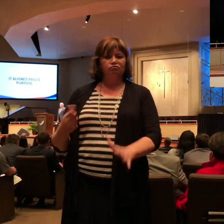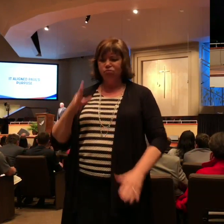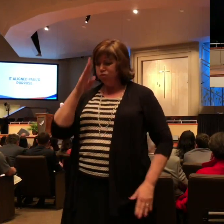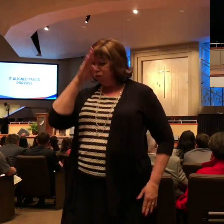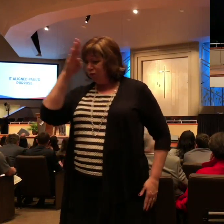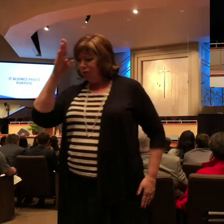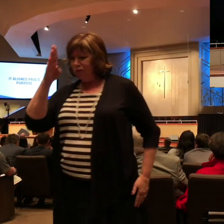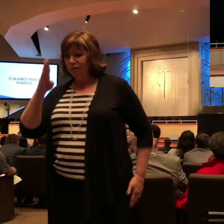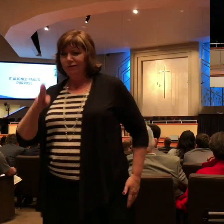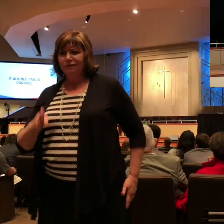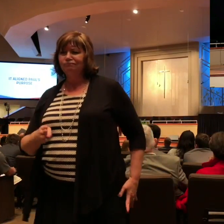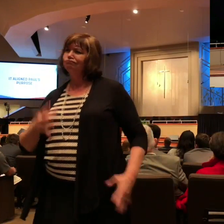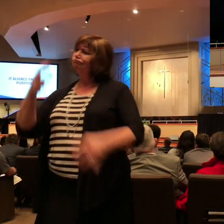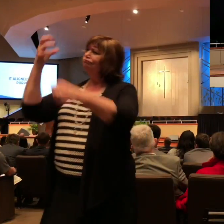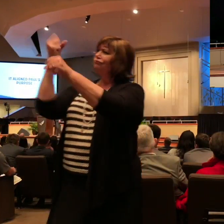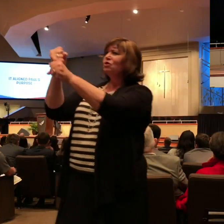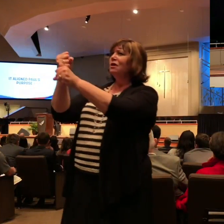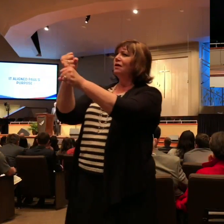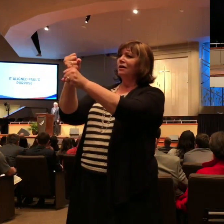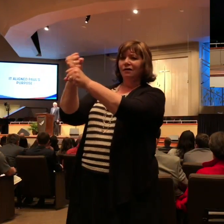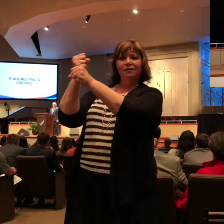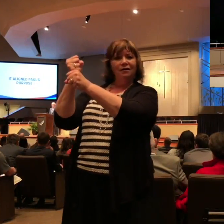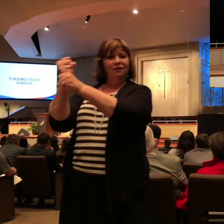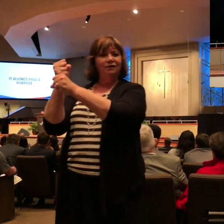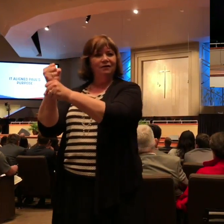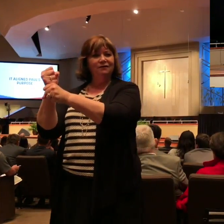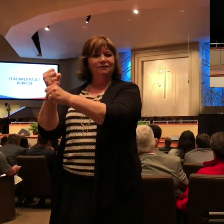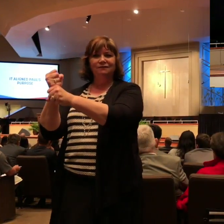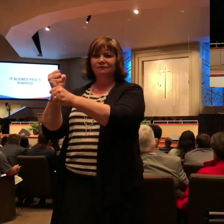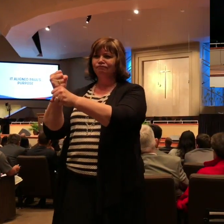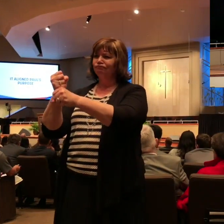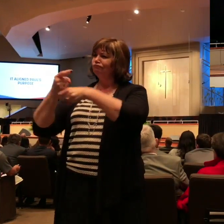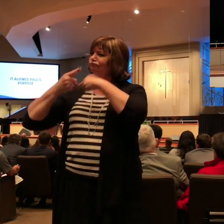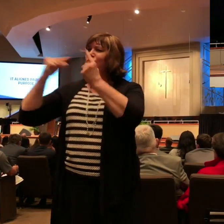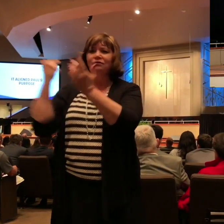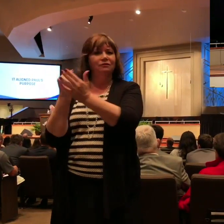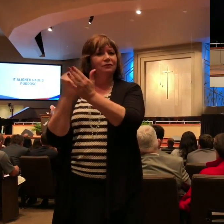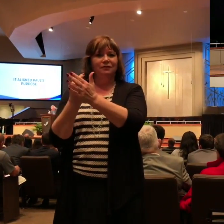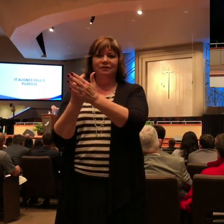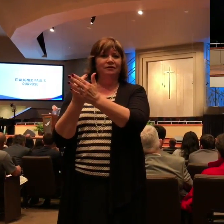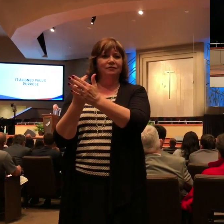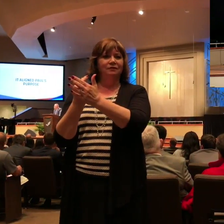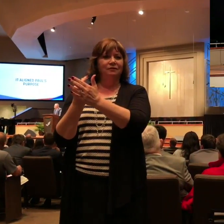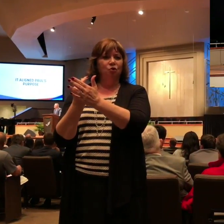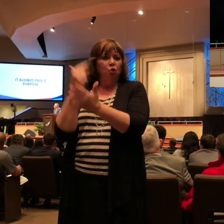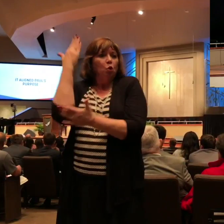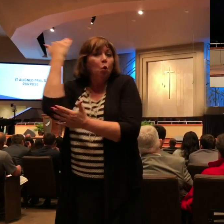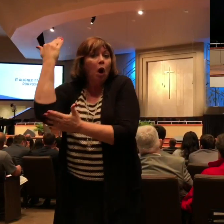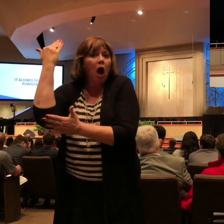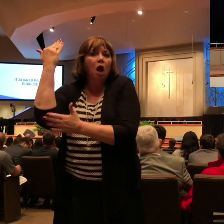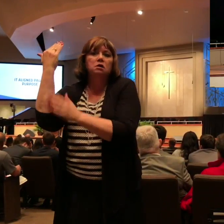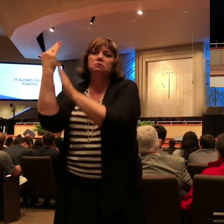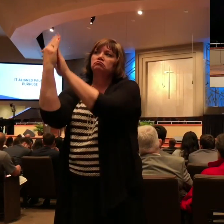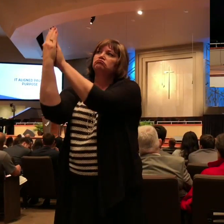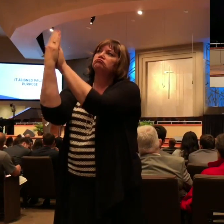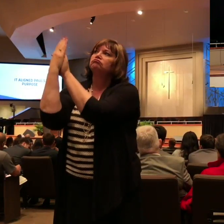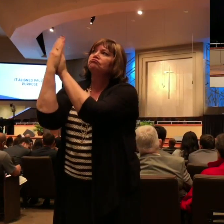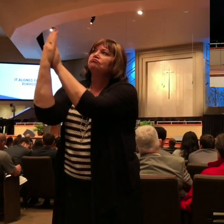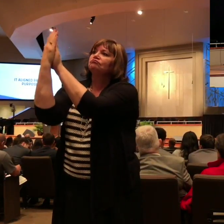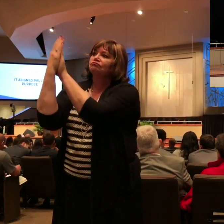wow what clarity because of his personal relationship with the Lord Jesus Christ he said I'm